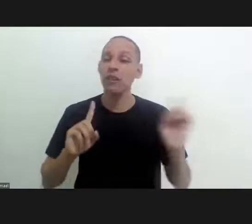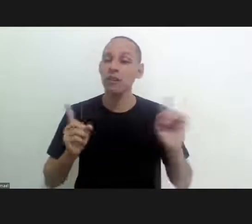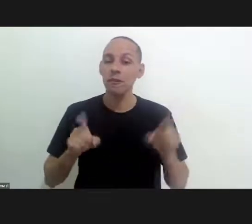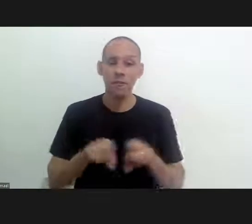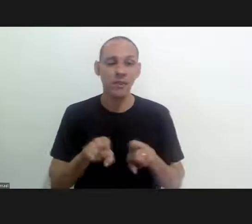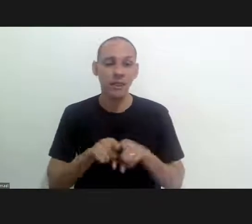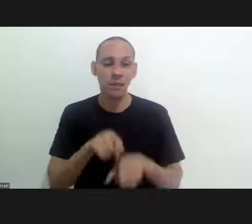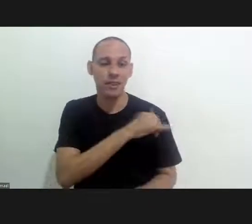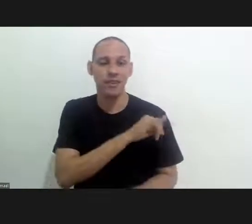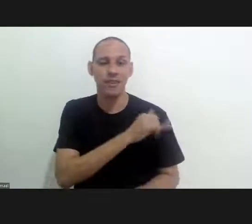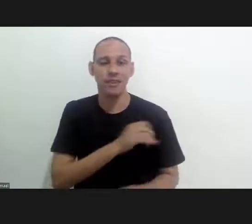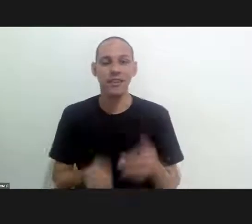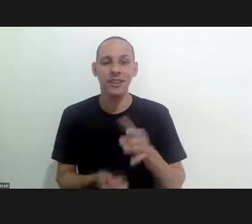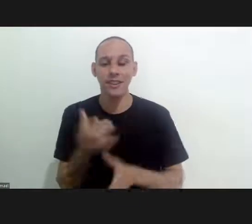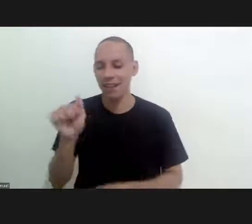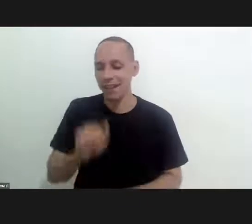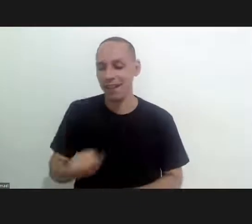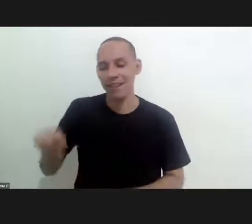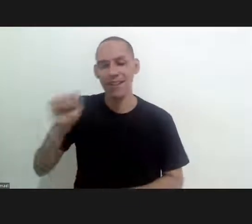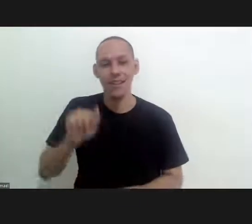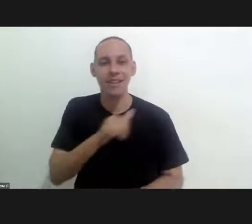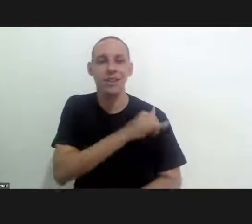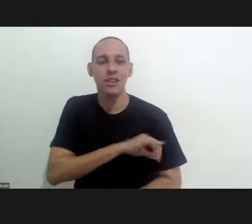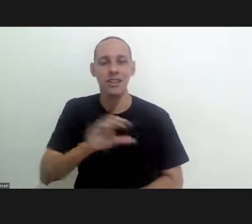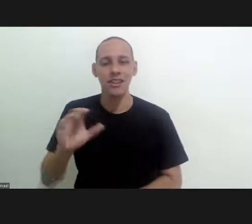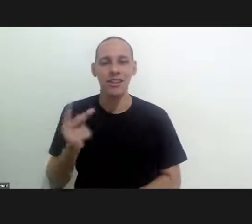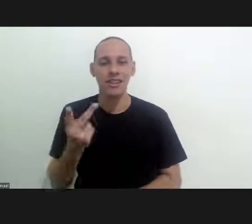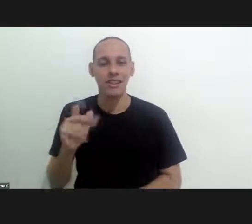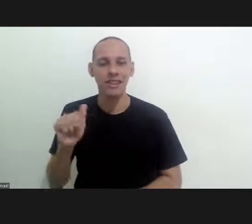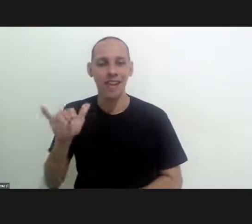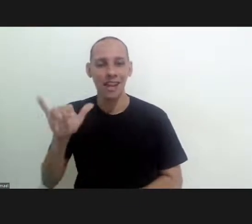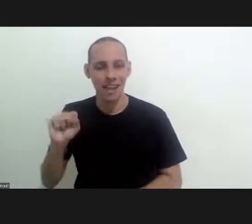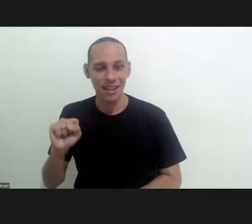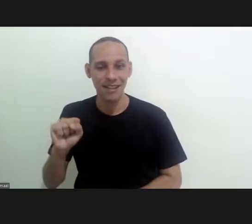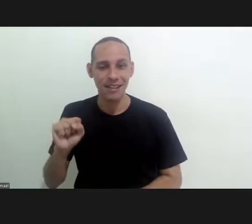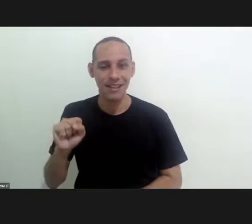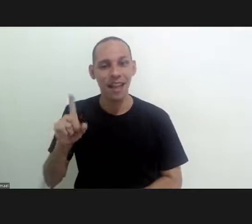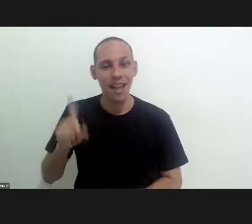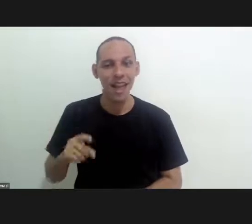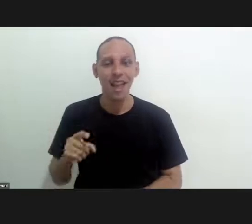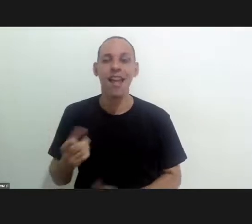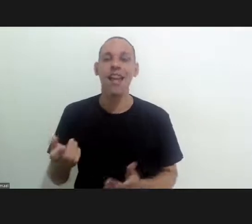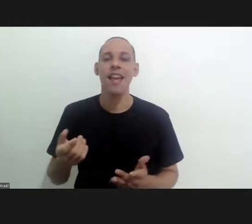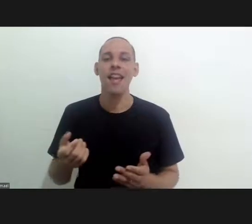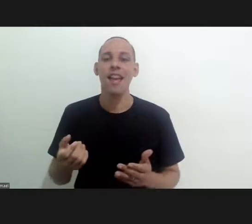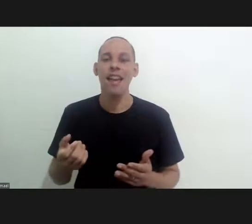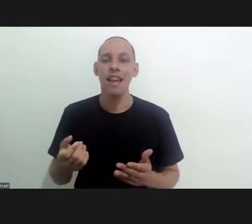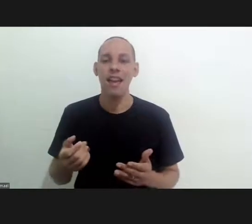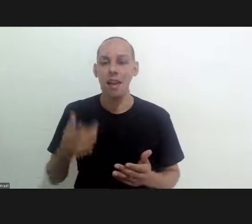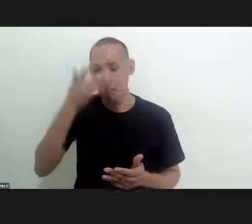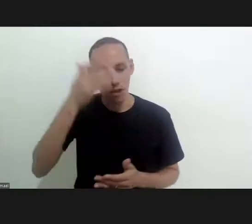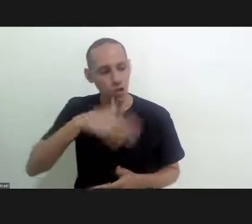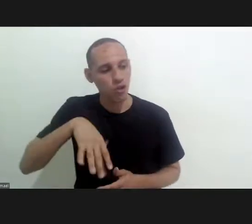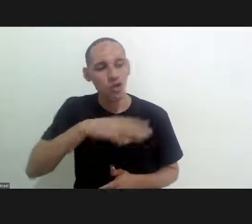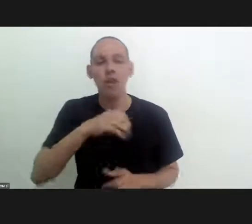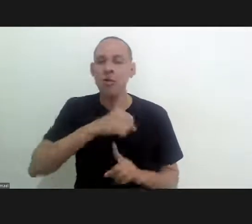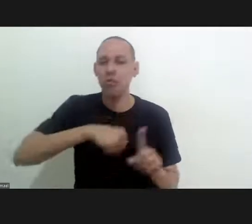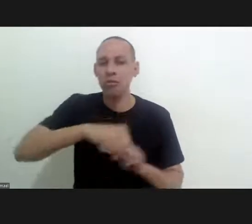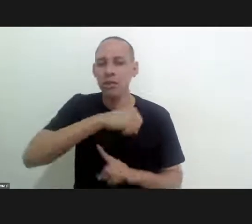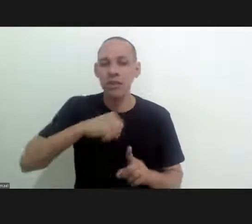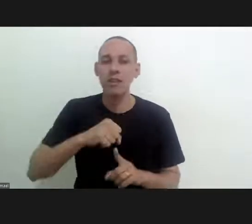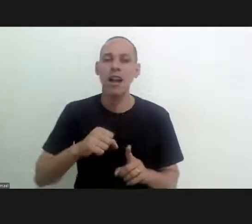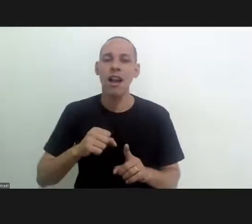office, the doctor's offices they created in Rio de Janeiro at the Yoroshagas Foundation which is the organization of civil society